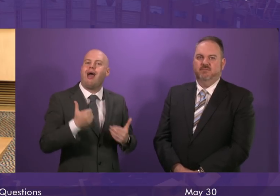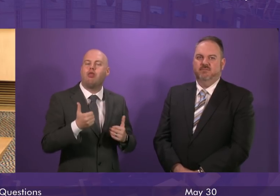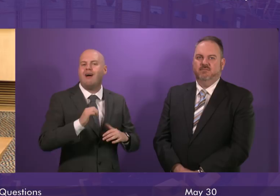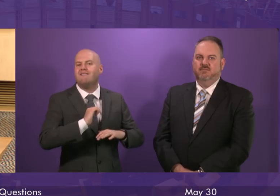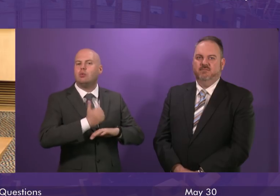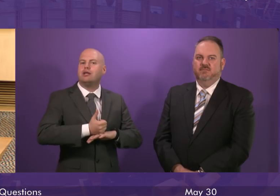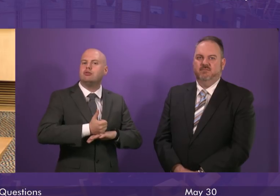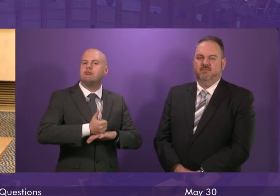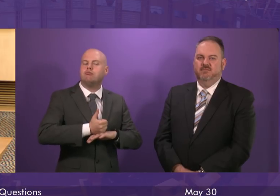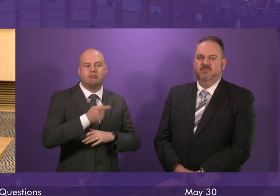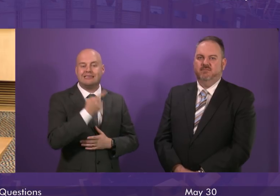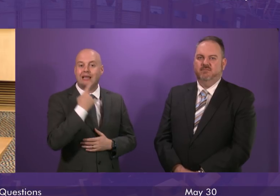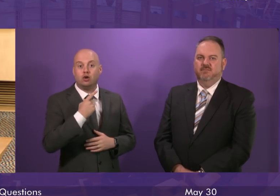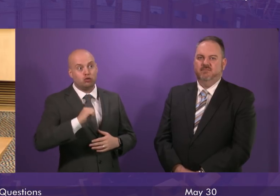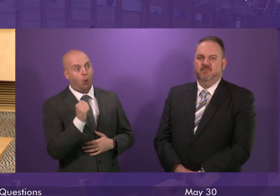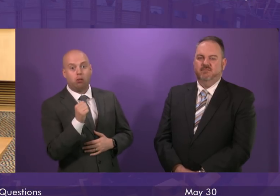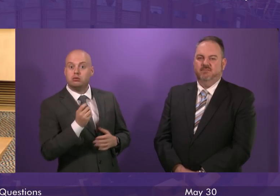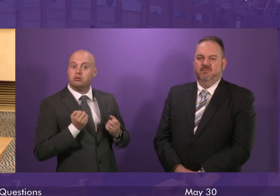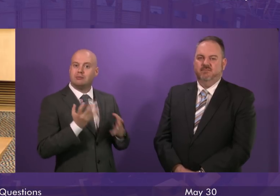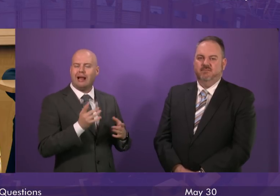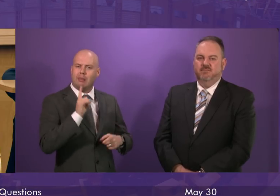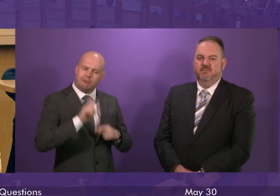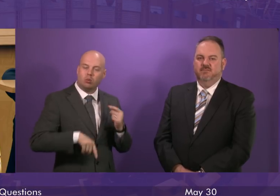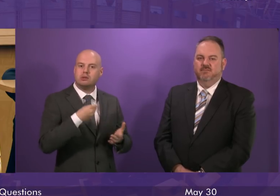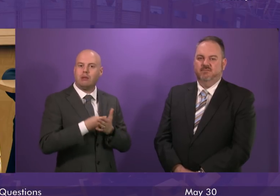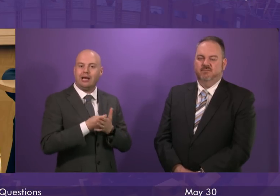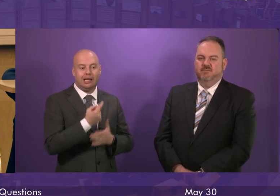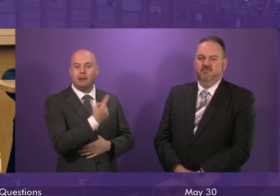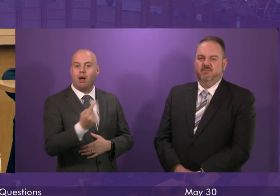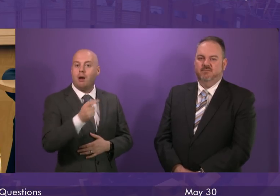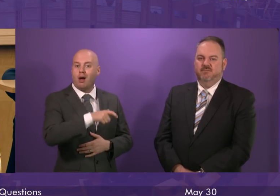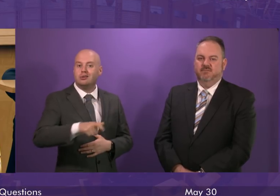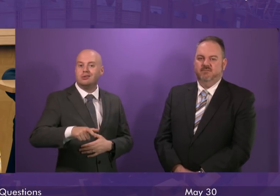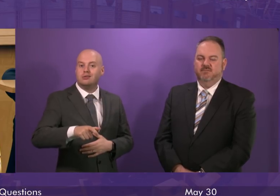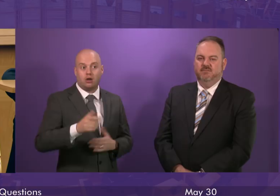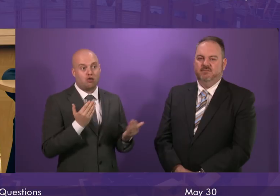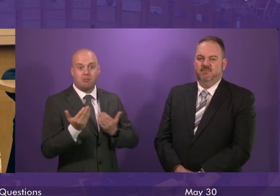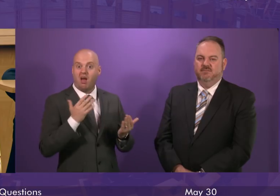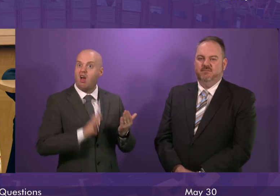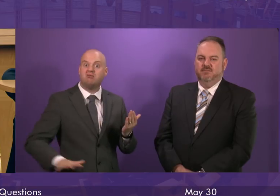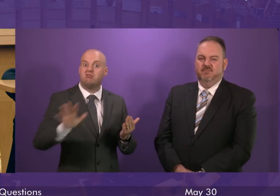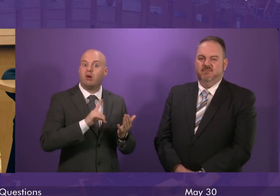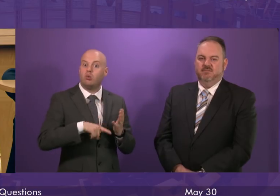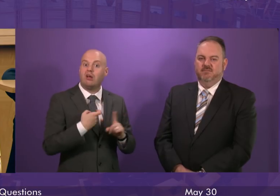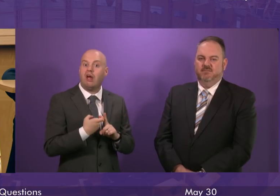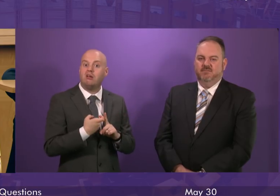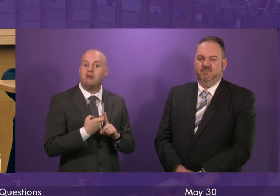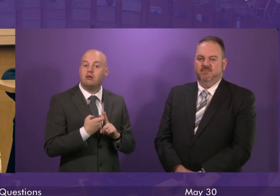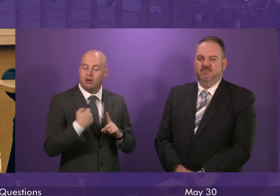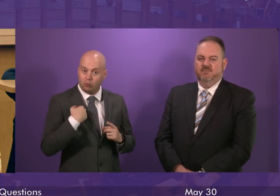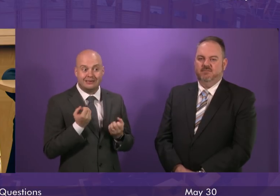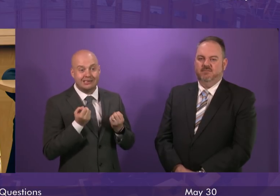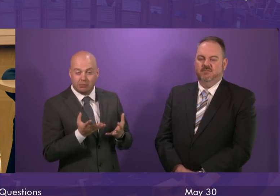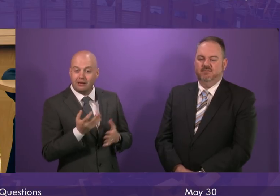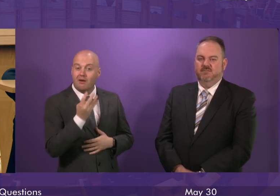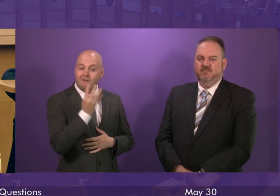reported that Scotland spends the most money on social care per head than of any country in the UK. We are spending 43